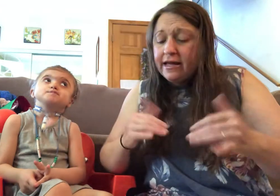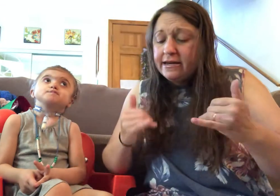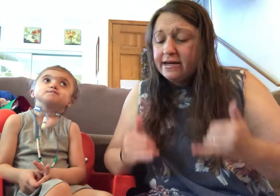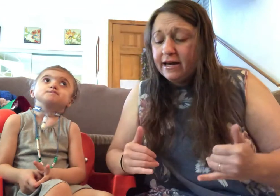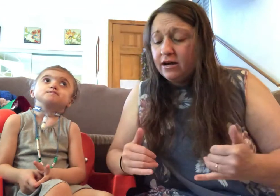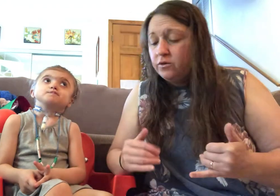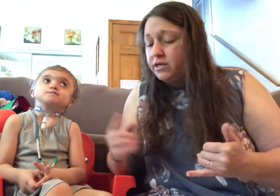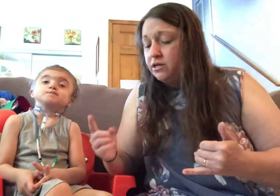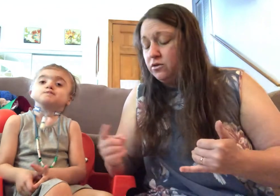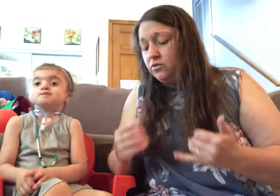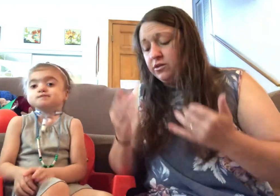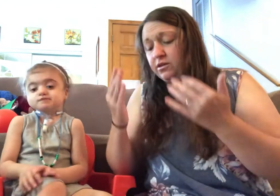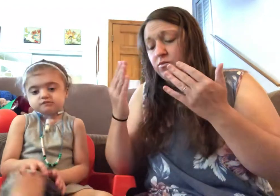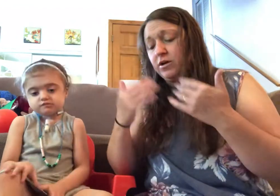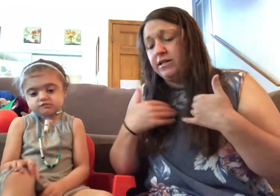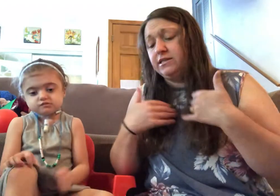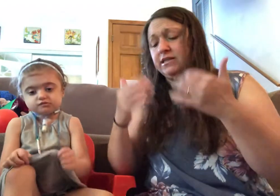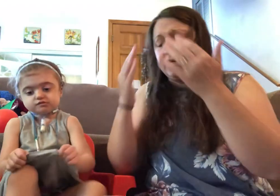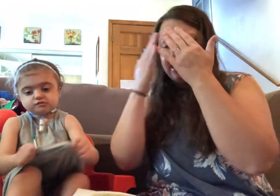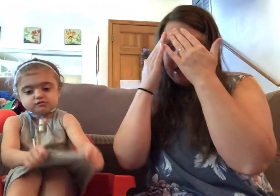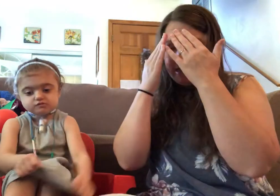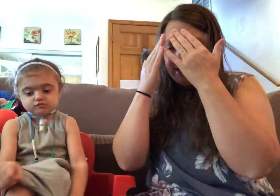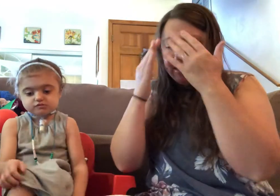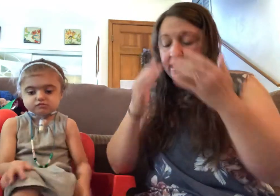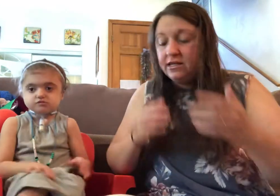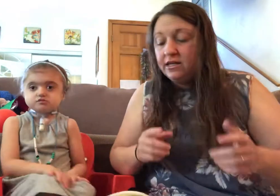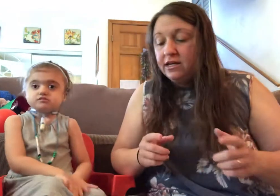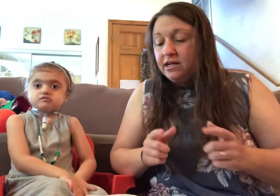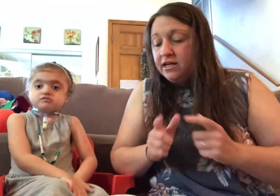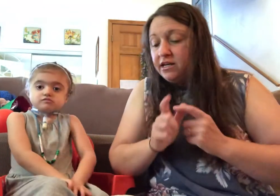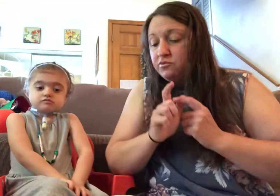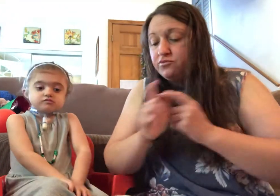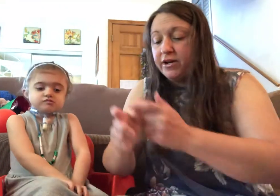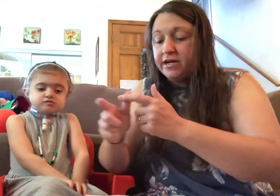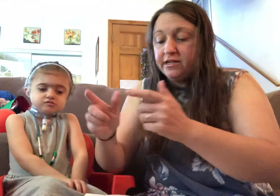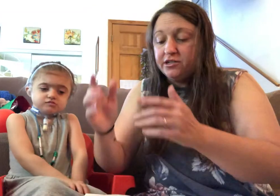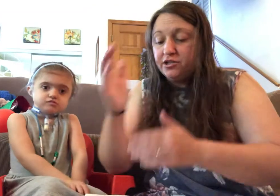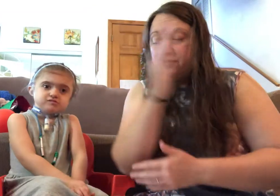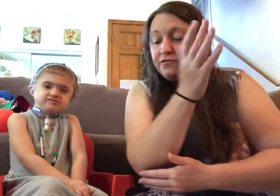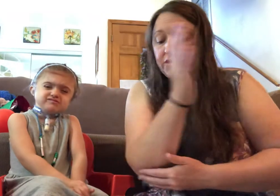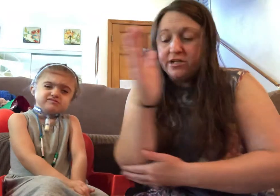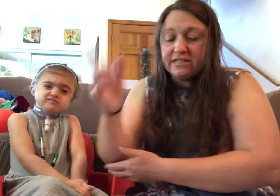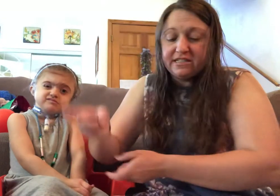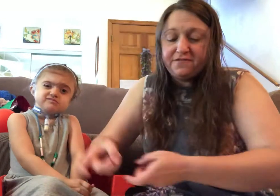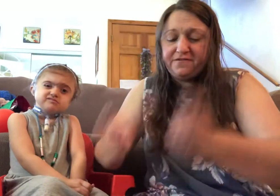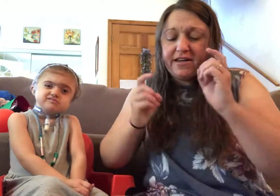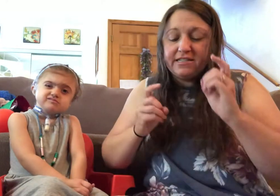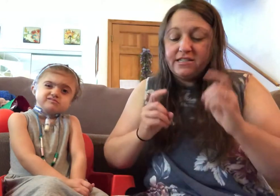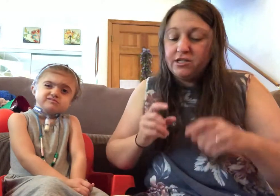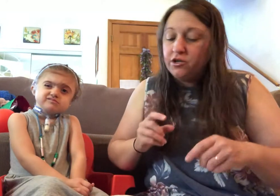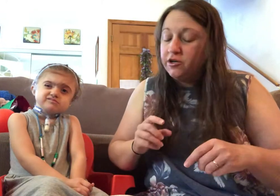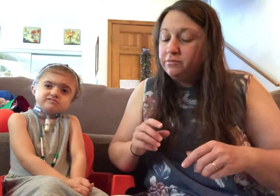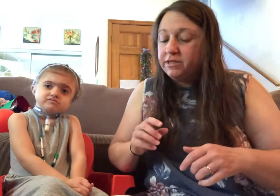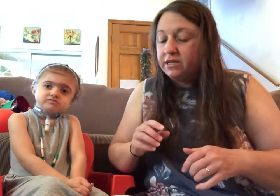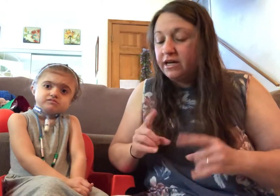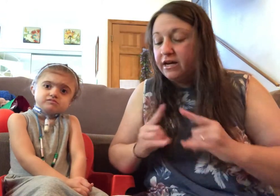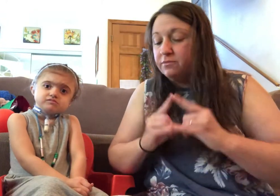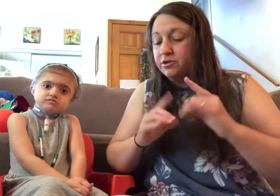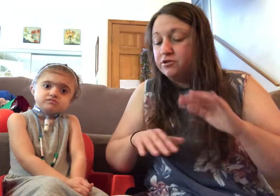Now he only wanted to hide. He ran into the forest as fast as he could. But the camper's